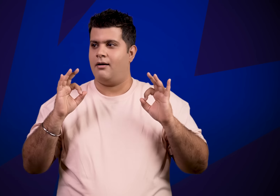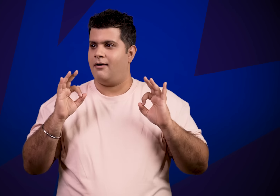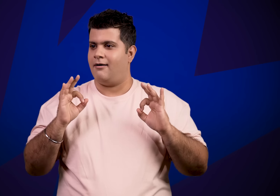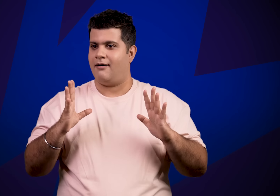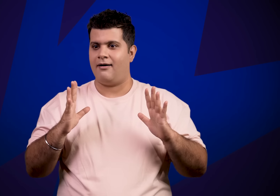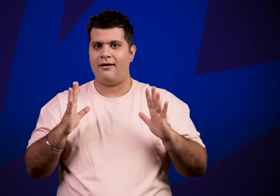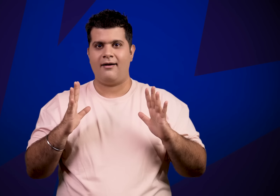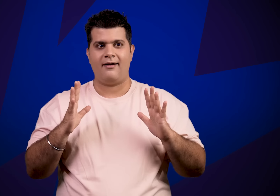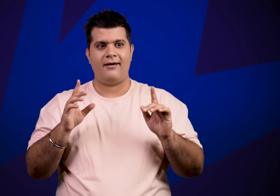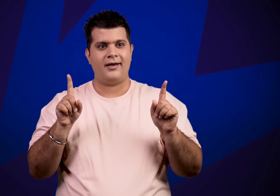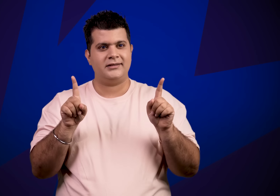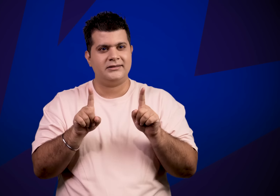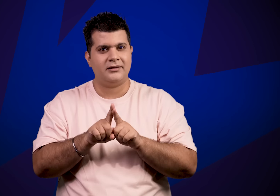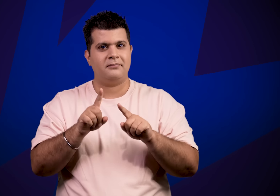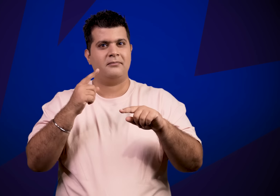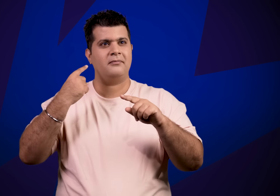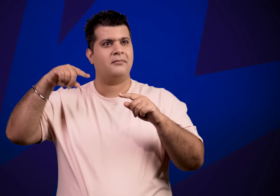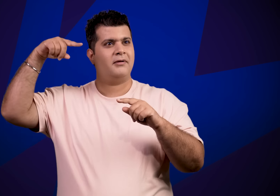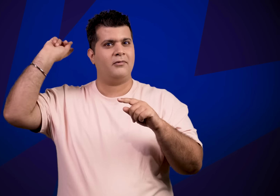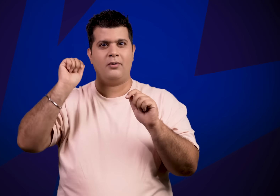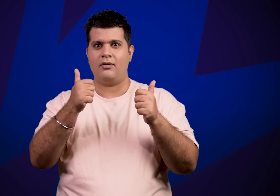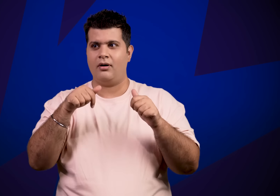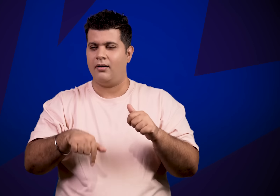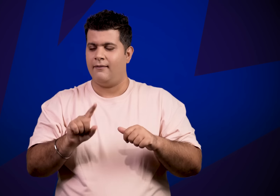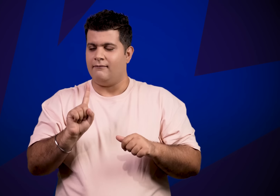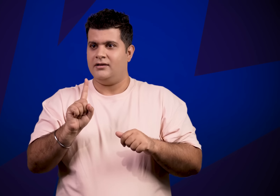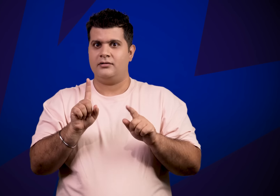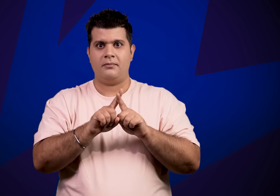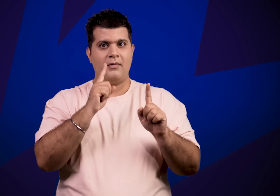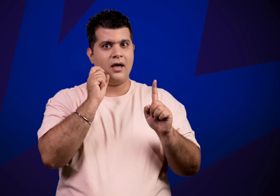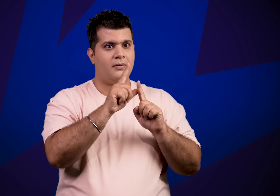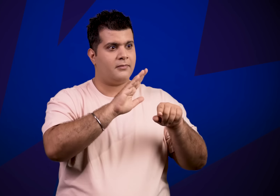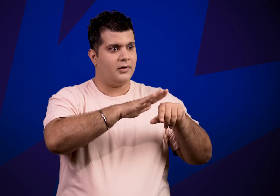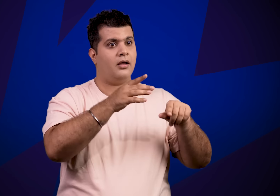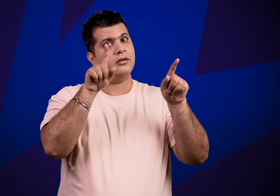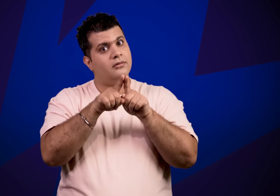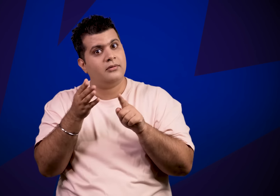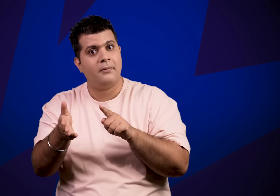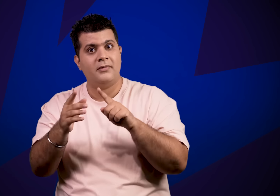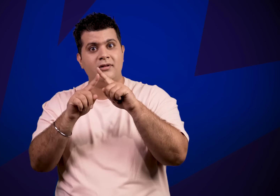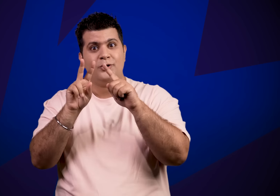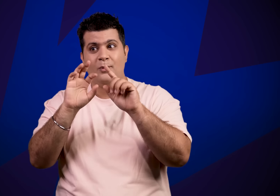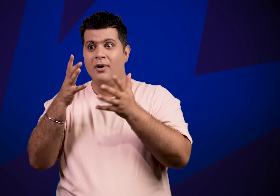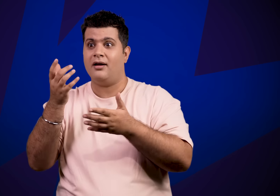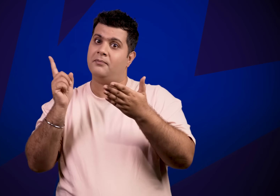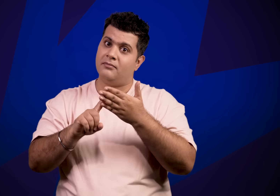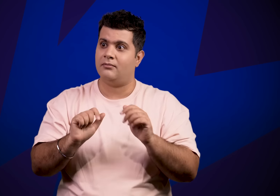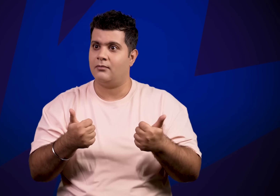Amazing! Now for the first time after the Tata IPL, even the ICC Men's T20 World Cup will be